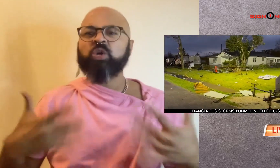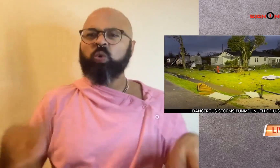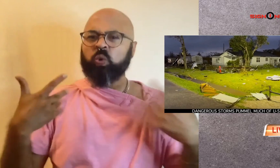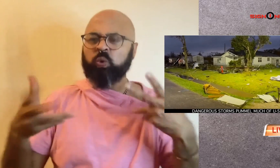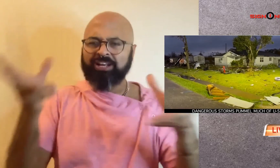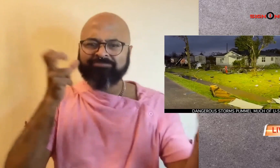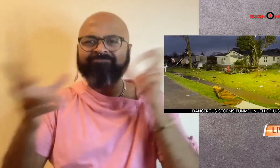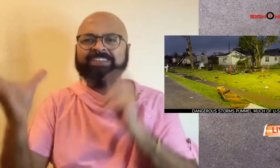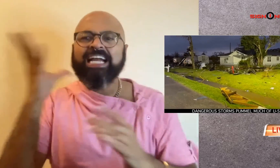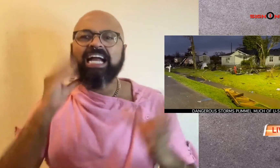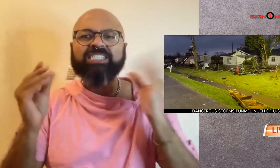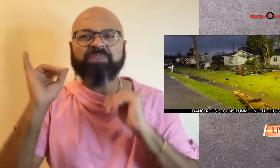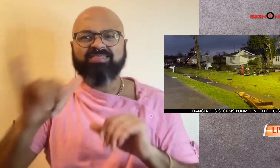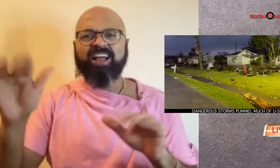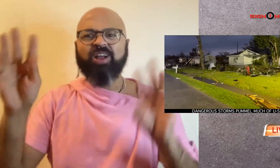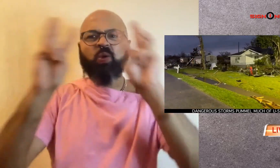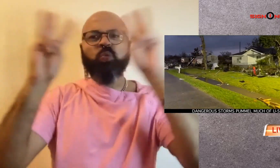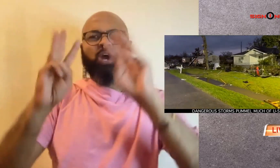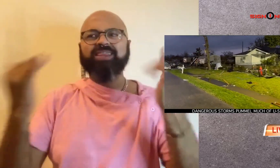severe weather today, Thursday.